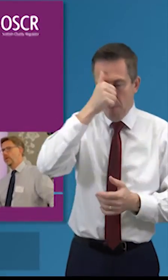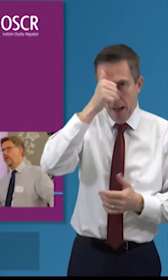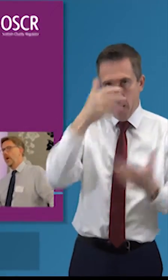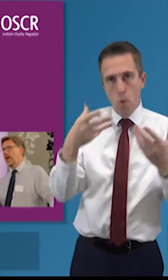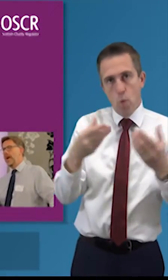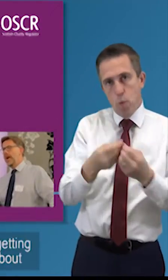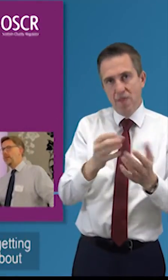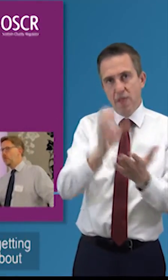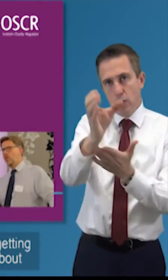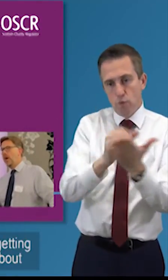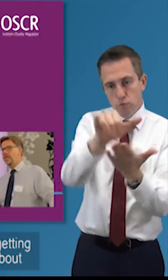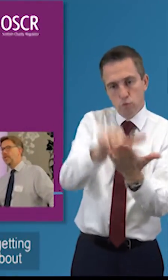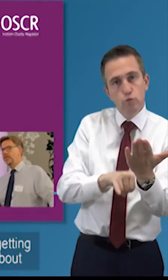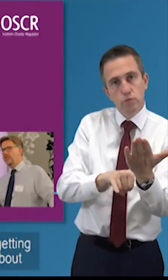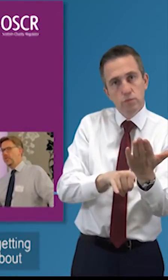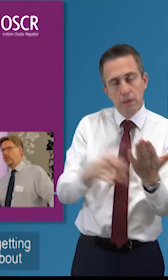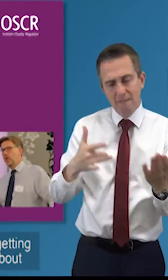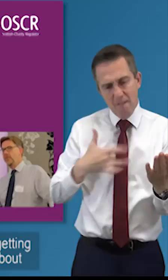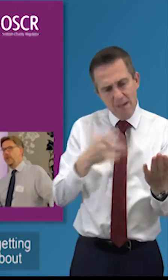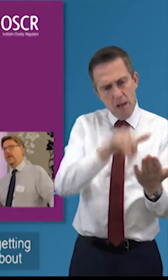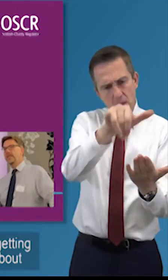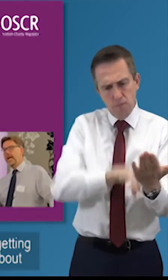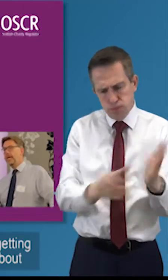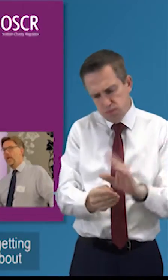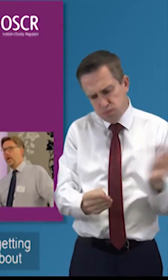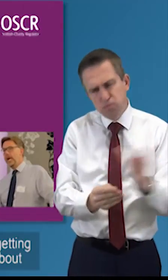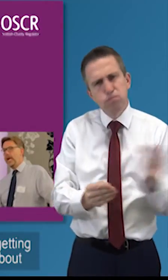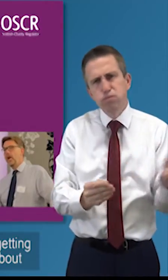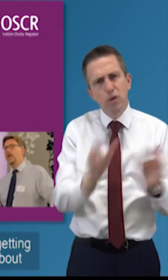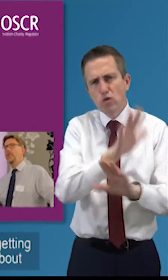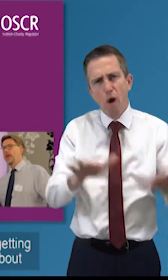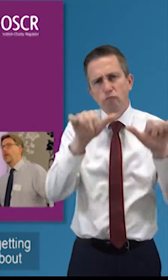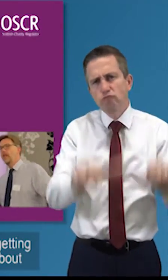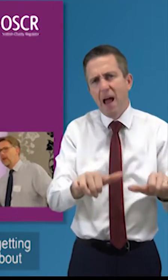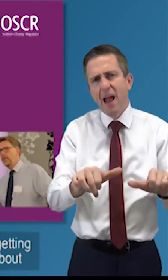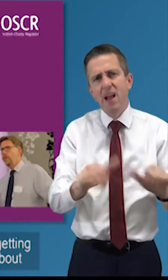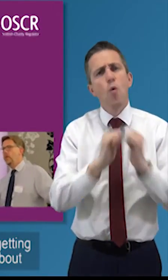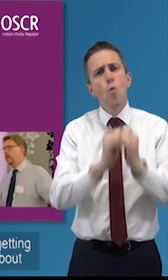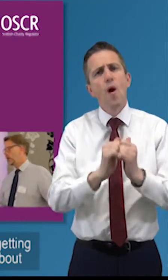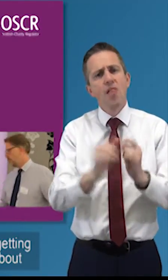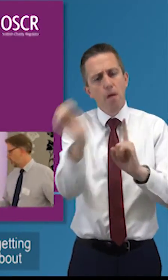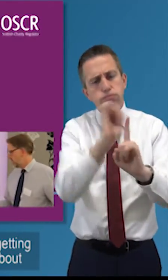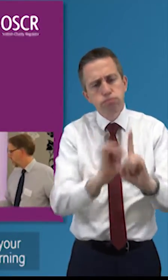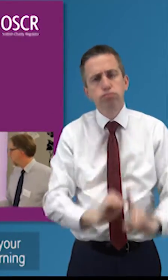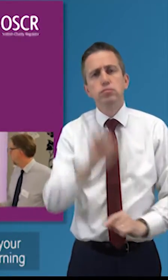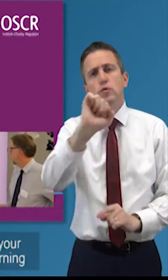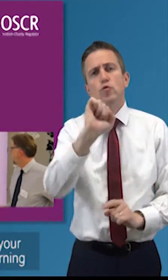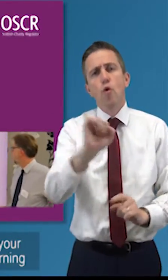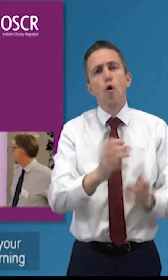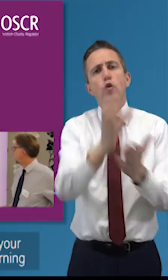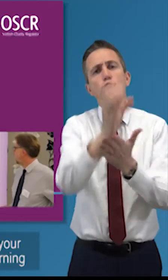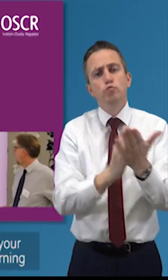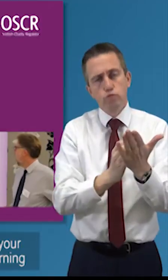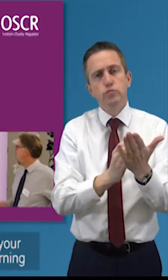government document if it's not right if it doesn't do the job for you if it's getting in the way then think about reviewing it think about changing it